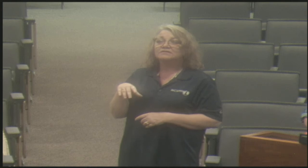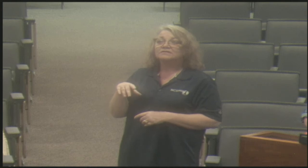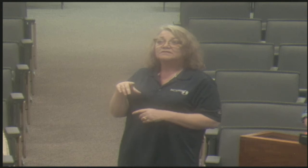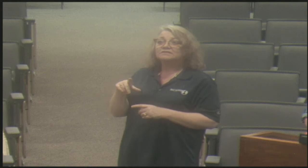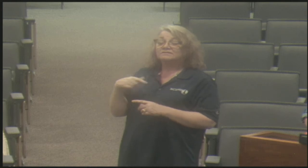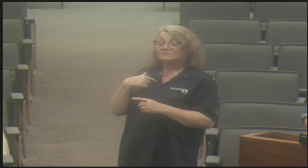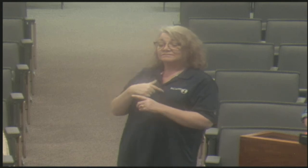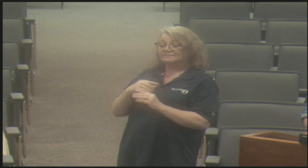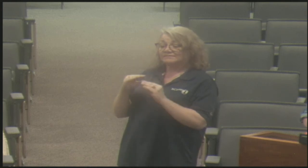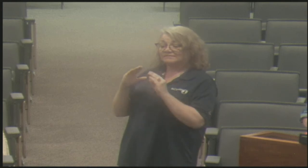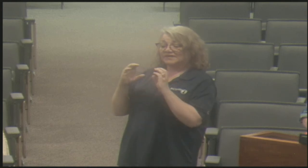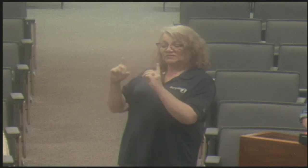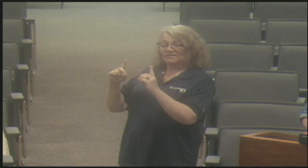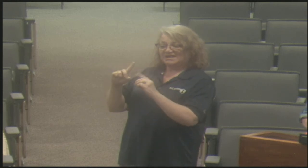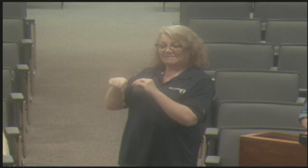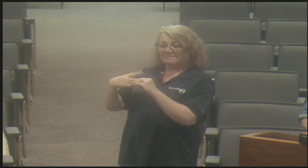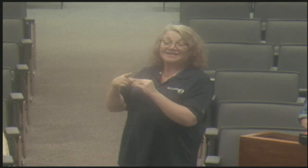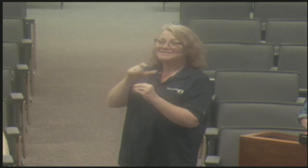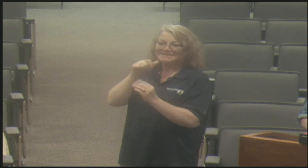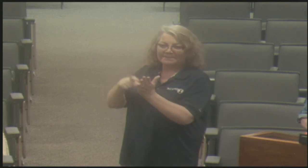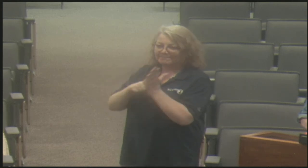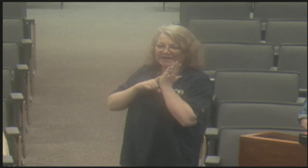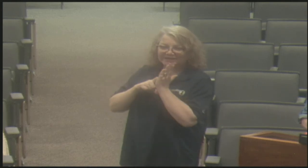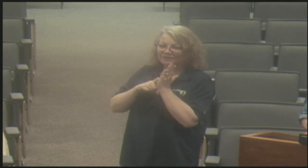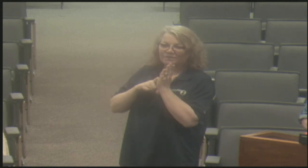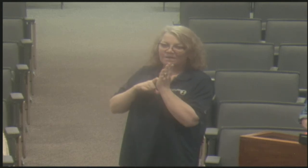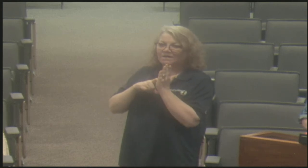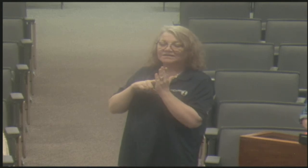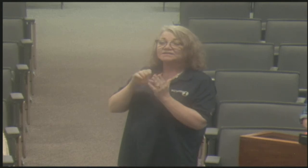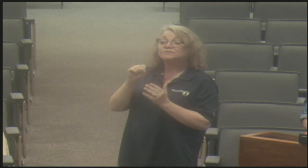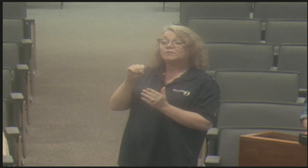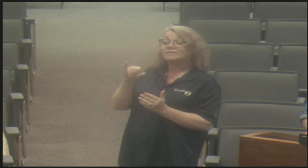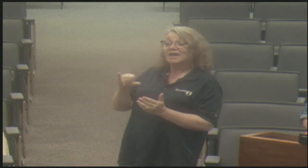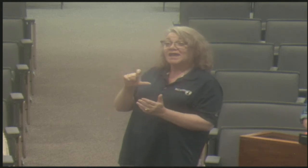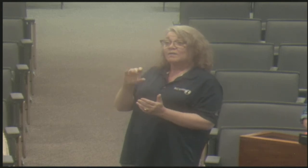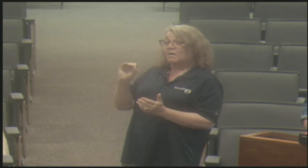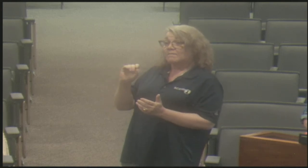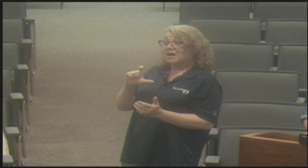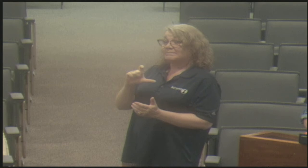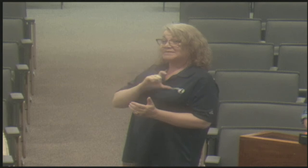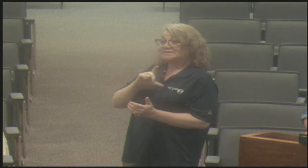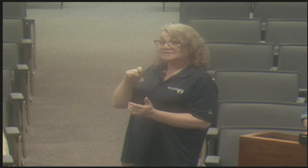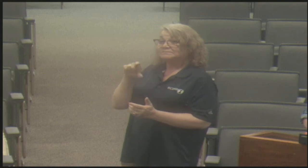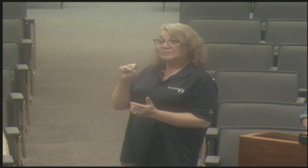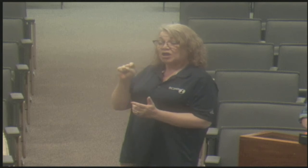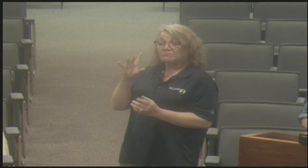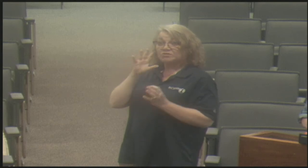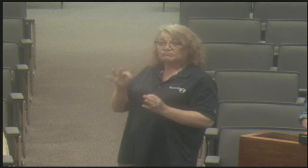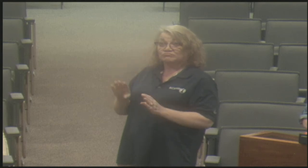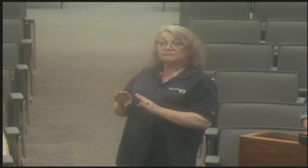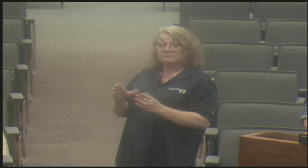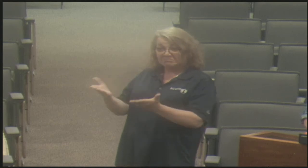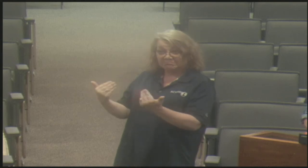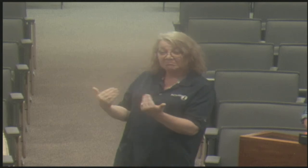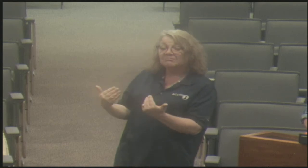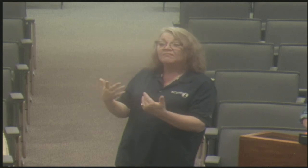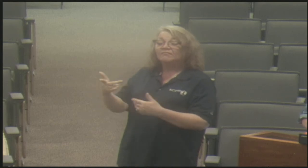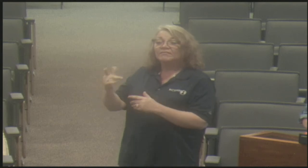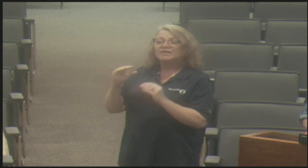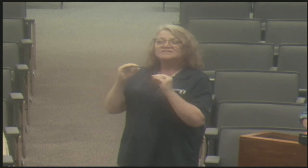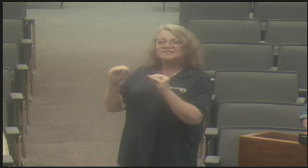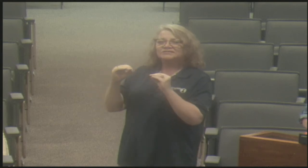um, to learn. It's not mandatory. Um, Omaha police department